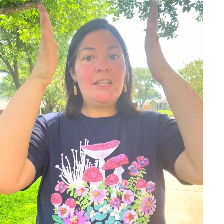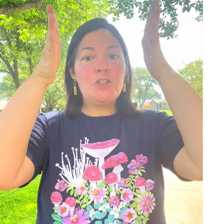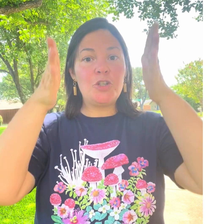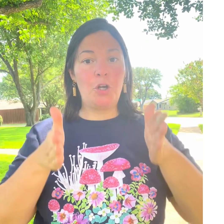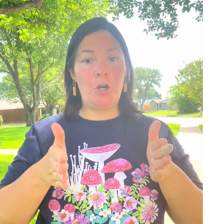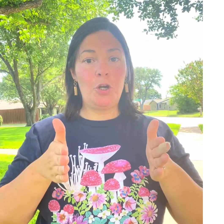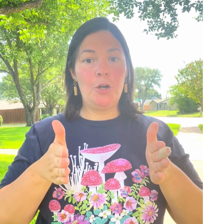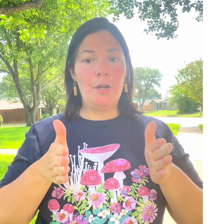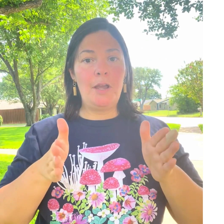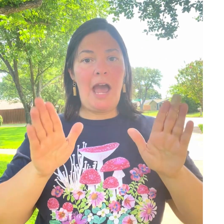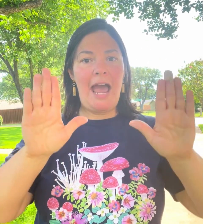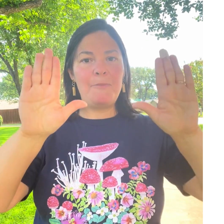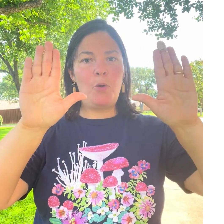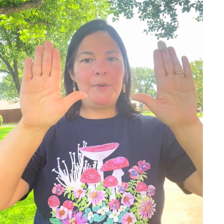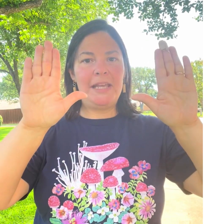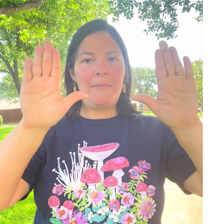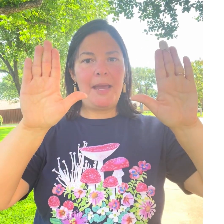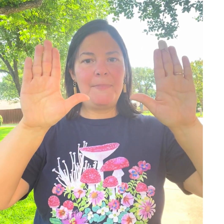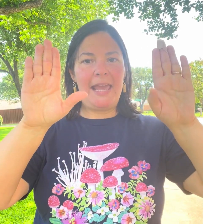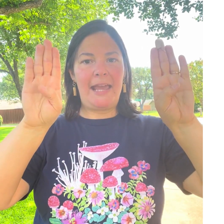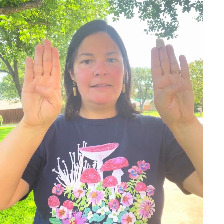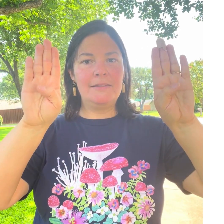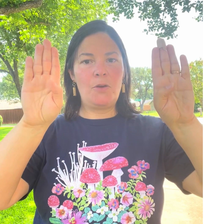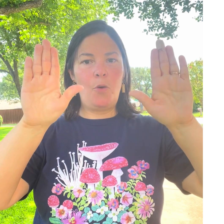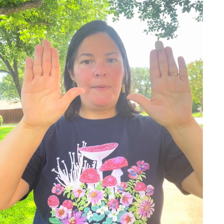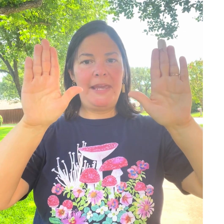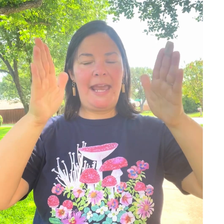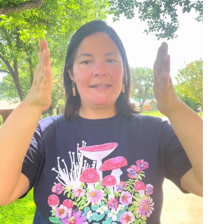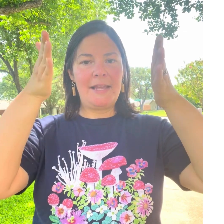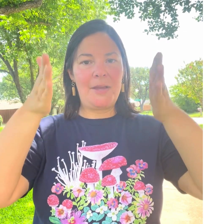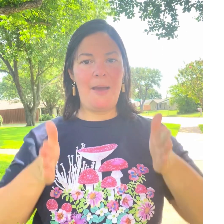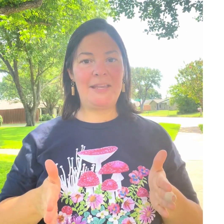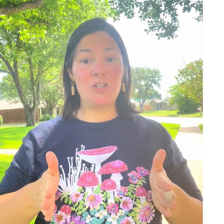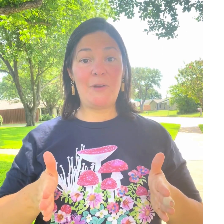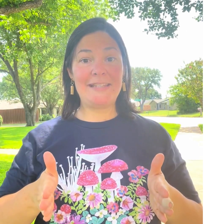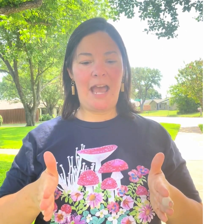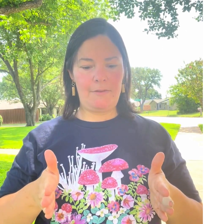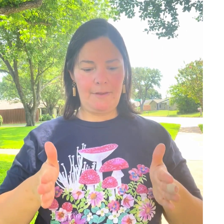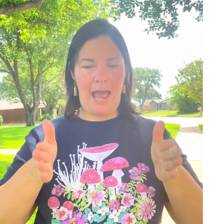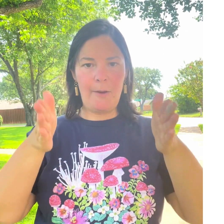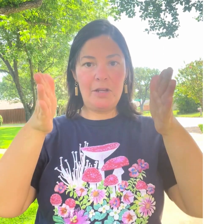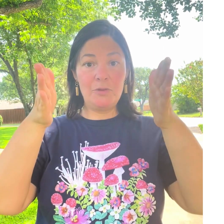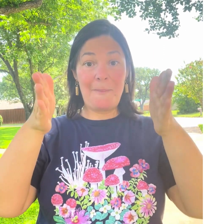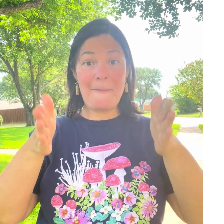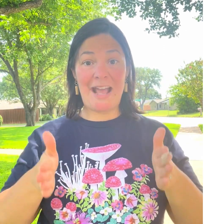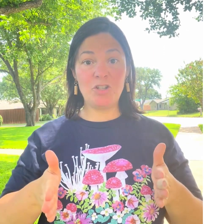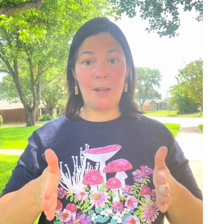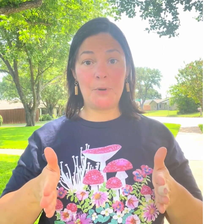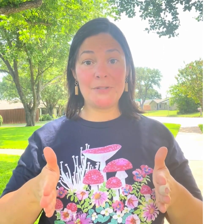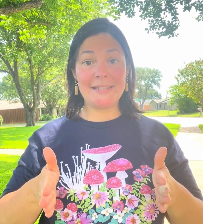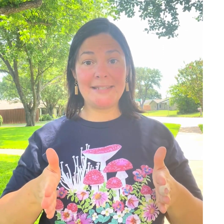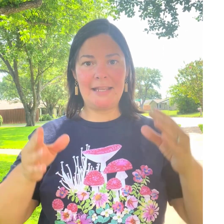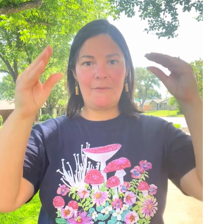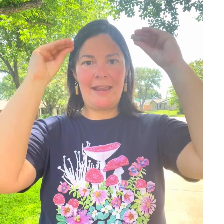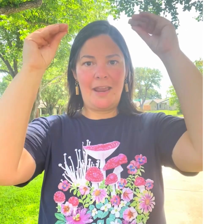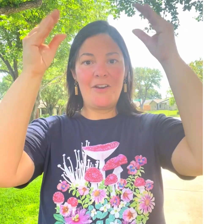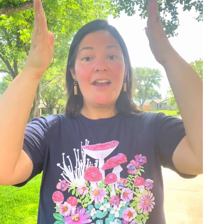Teacher. I'm opening my B hands. Open B hands. I'm coming straight down. I want you to imagine a person standing right here.